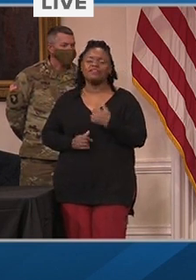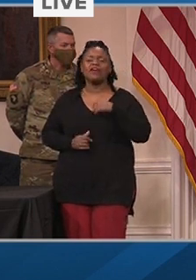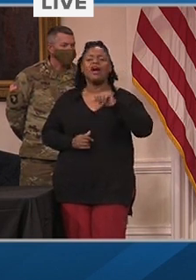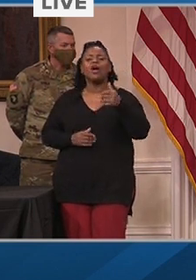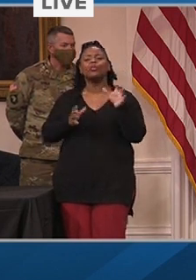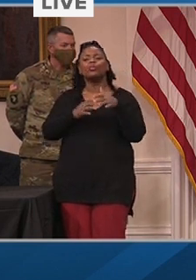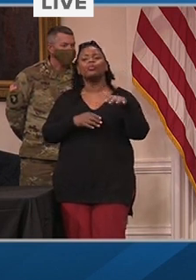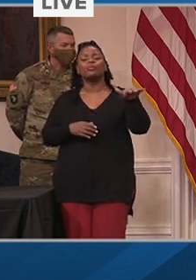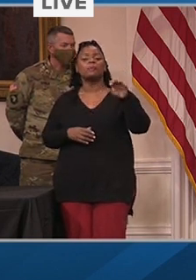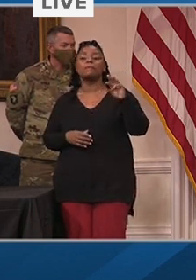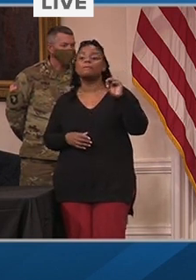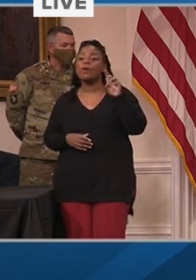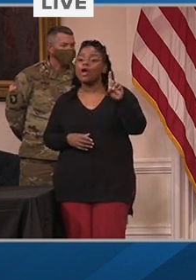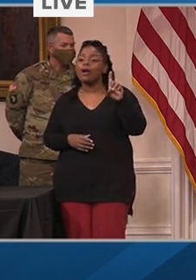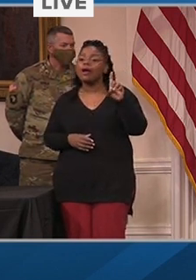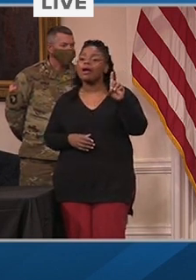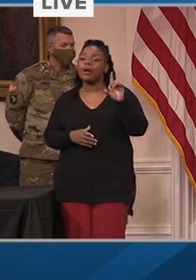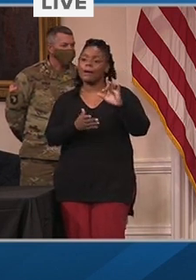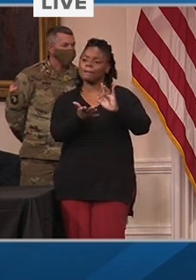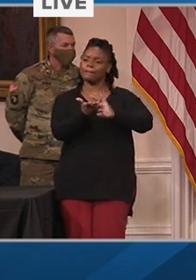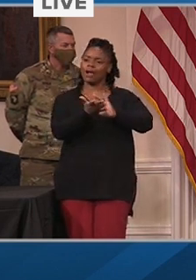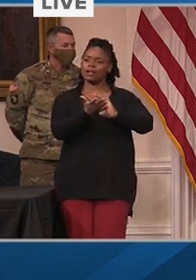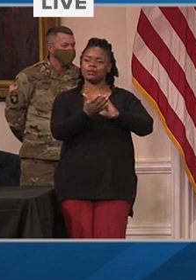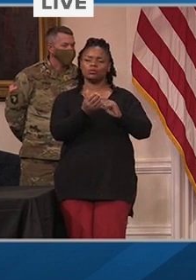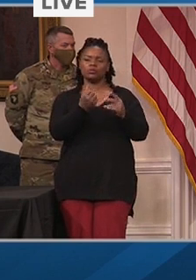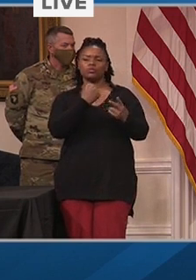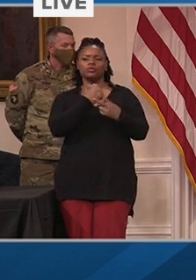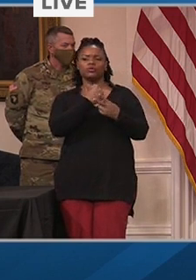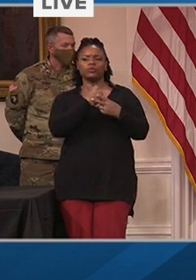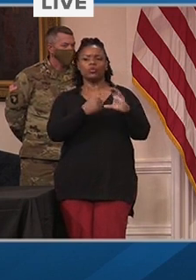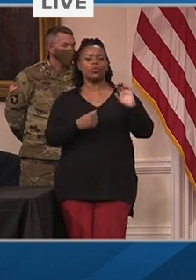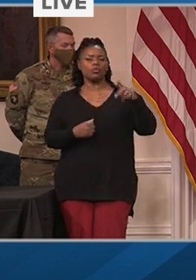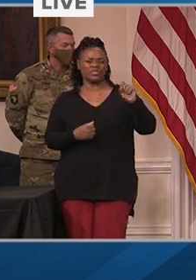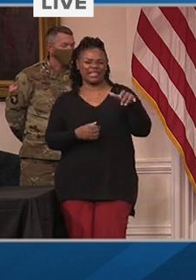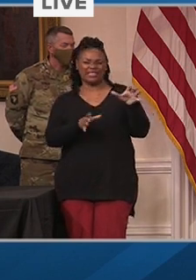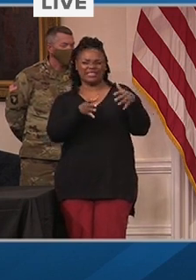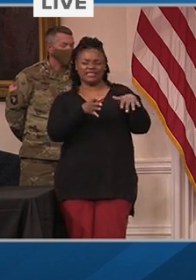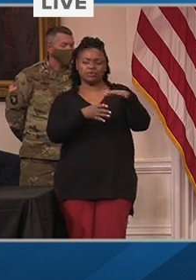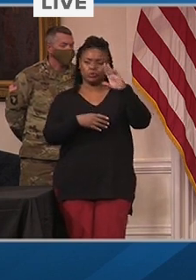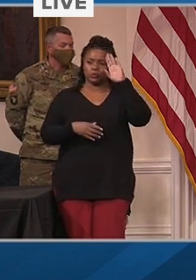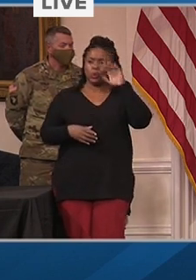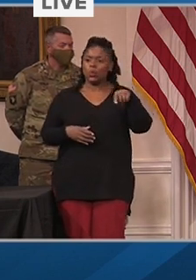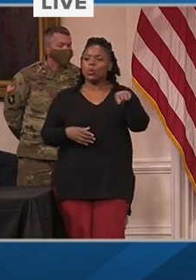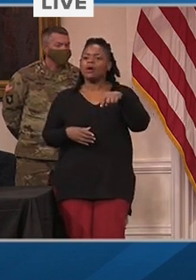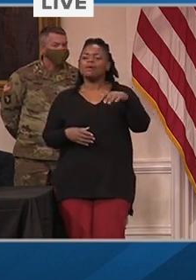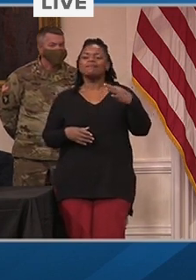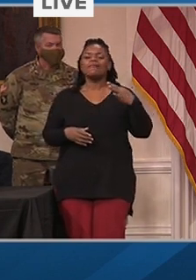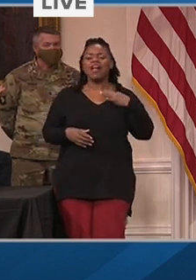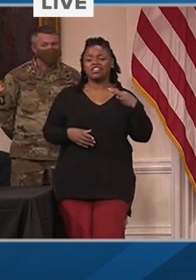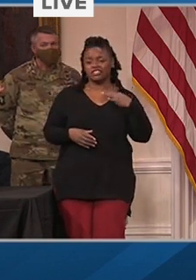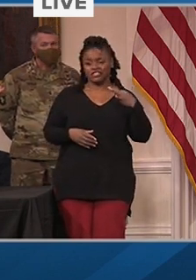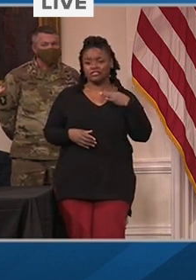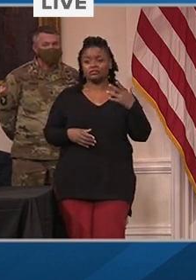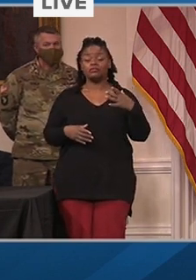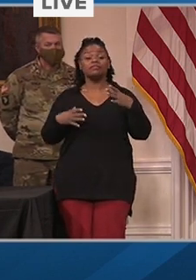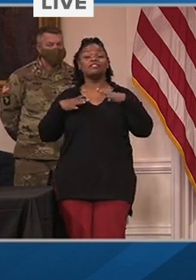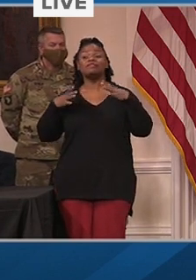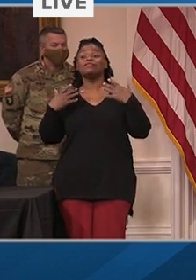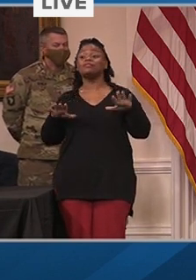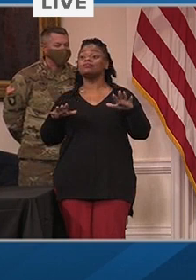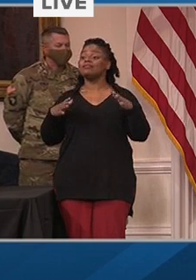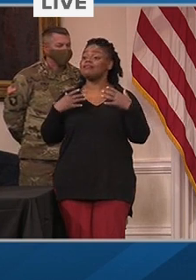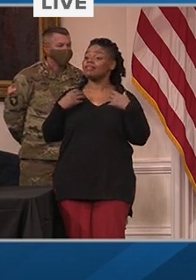I announced earlier of retired and or volunteer health workers. We have already